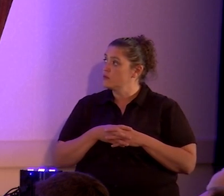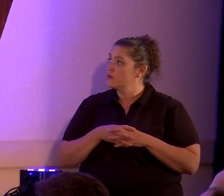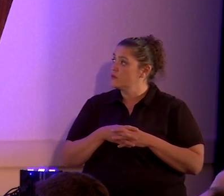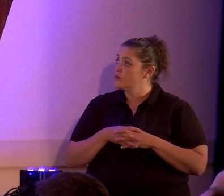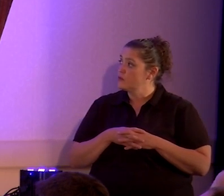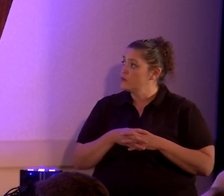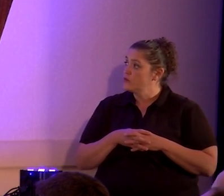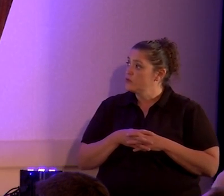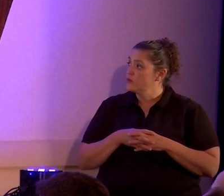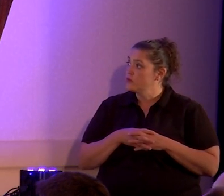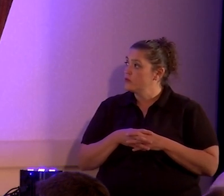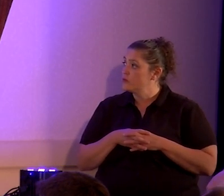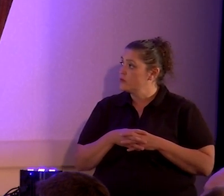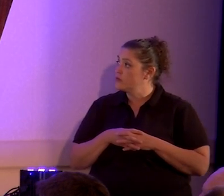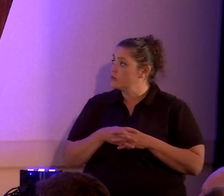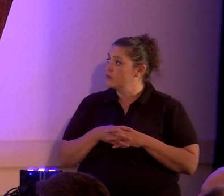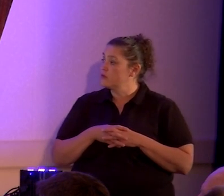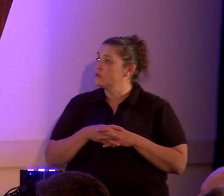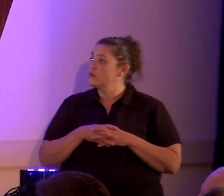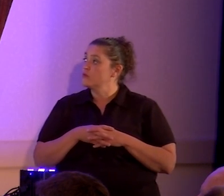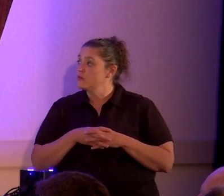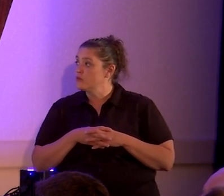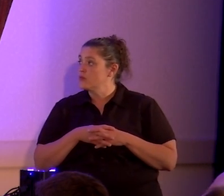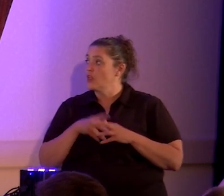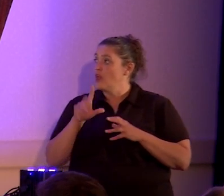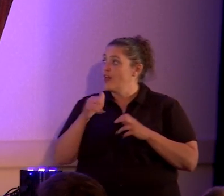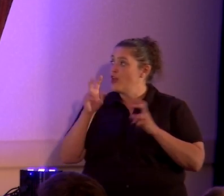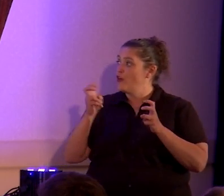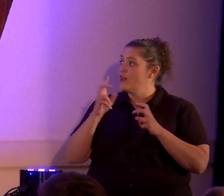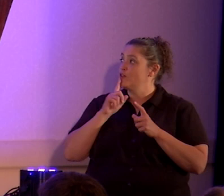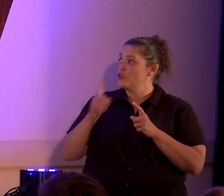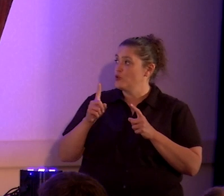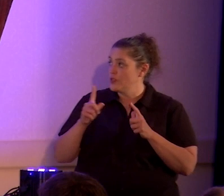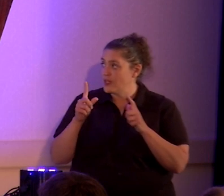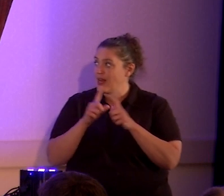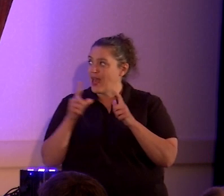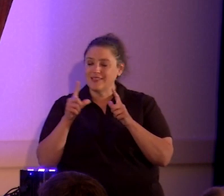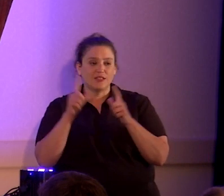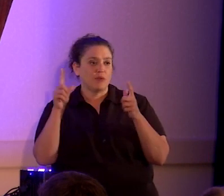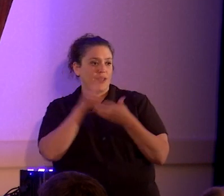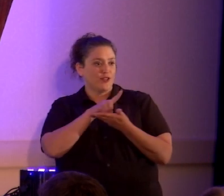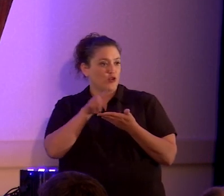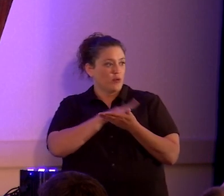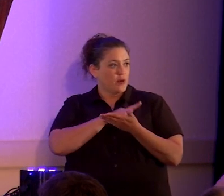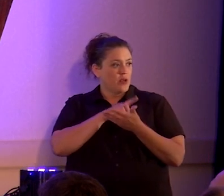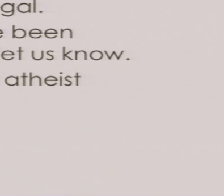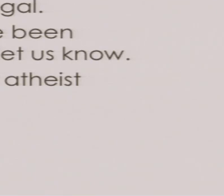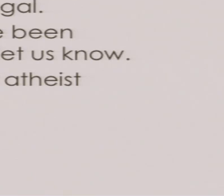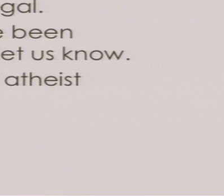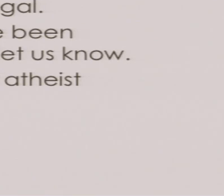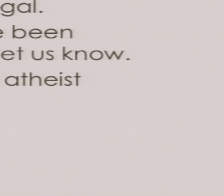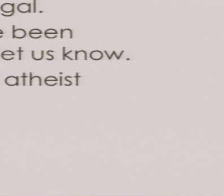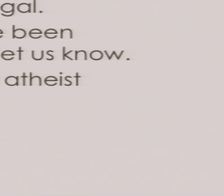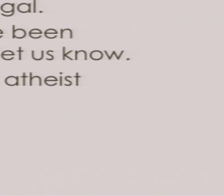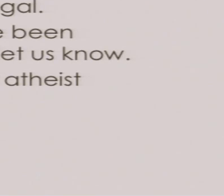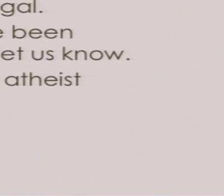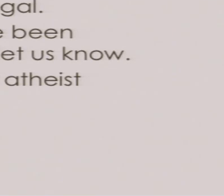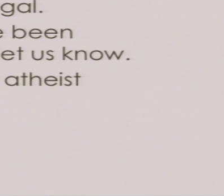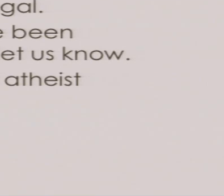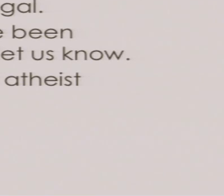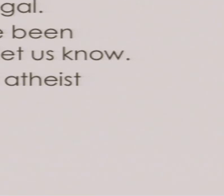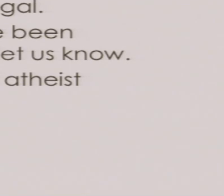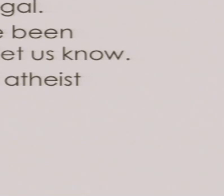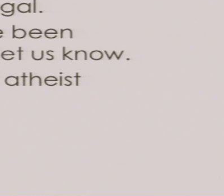issue that has grown in recent years is license plate discrimination. People want to have vanity plates, and this is a small issue,